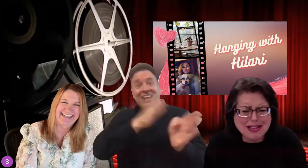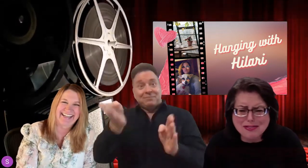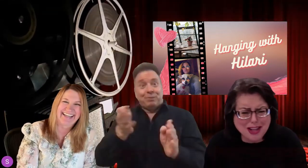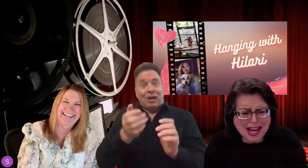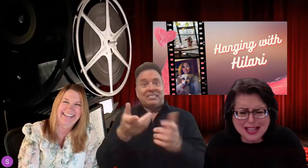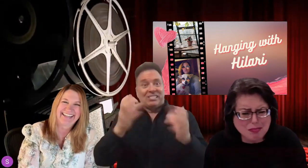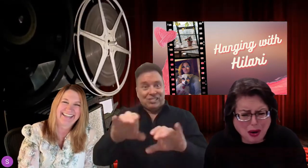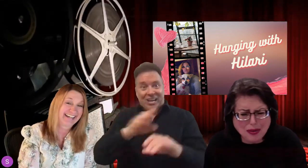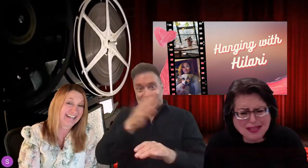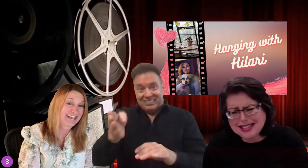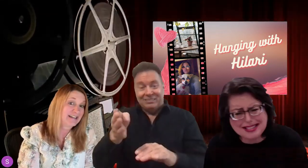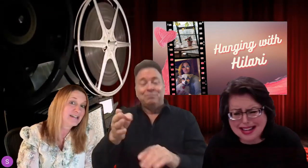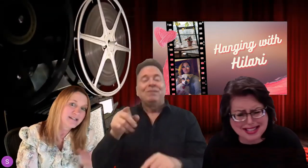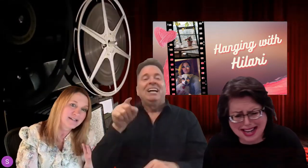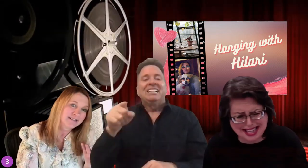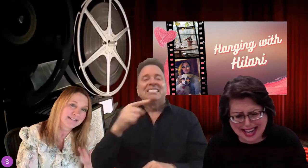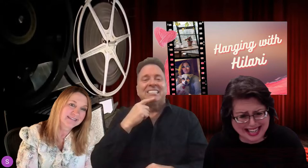and a flood and a boat, that's not the Titanic.